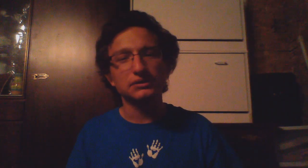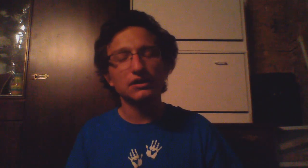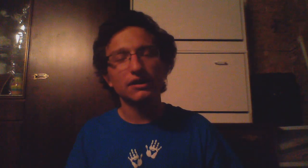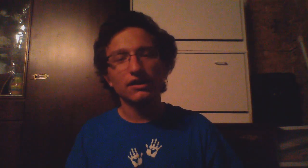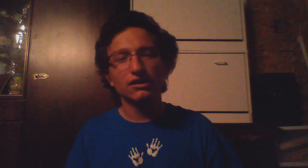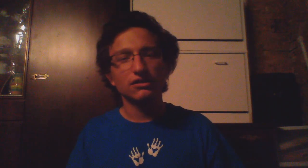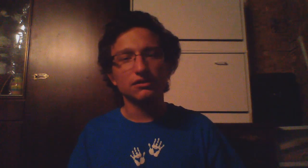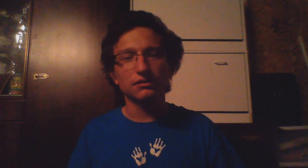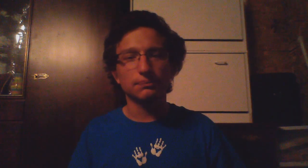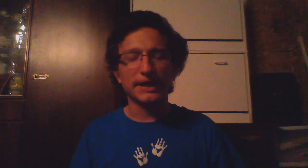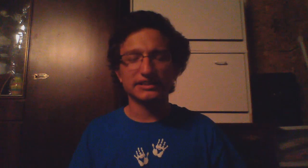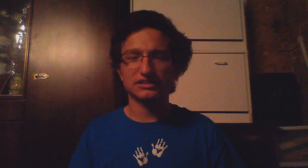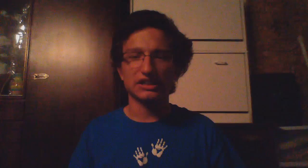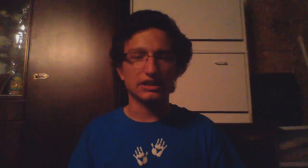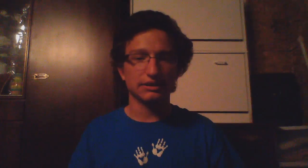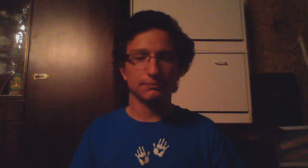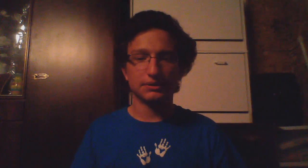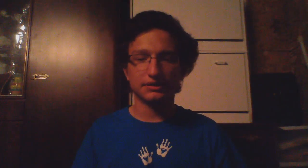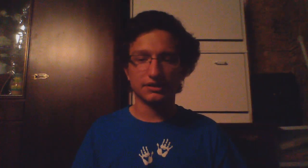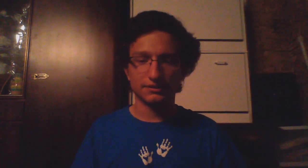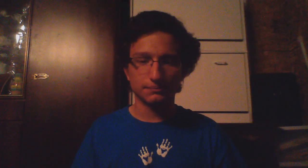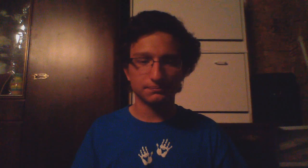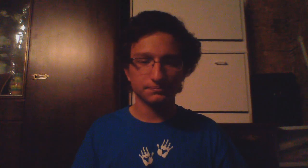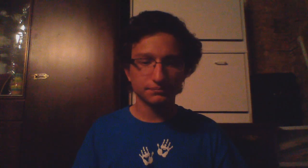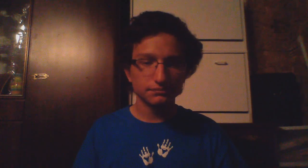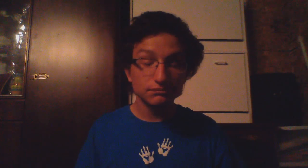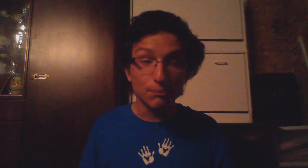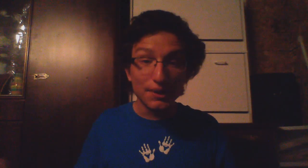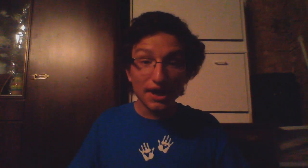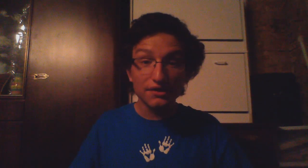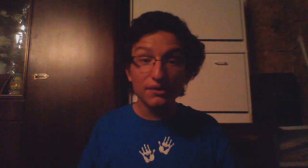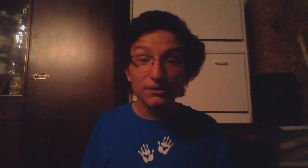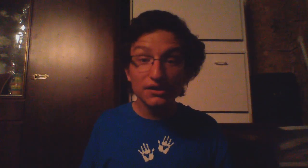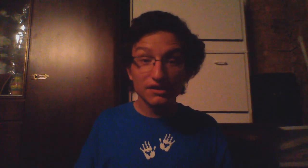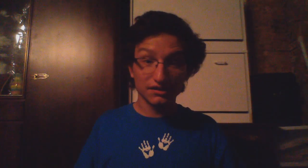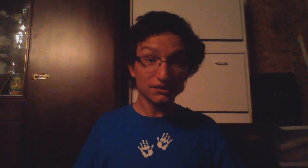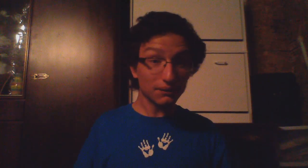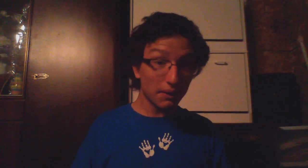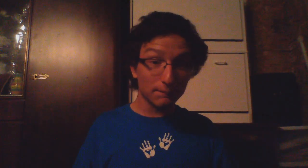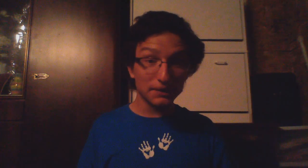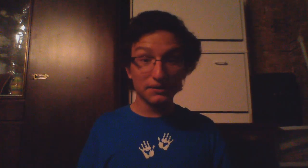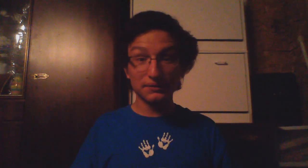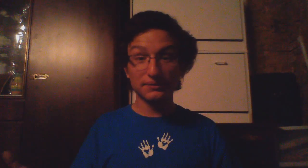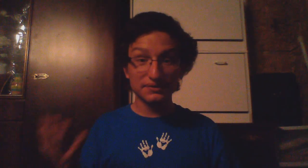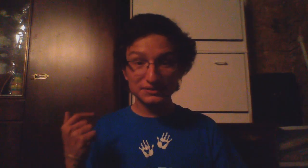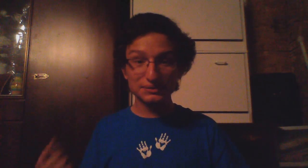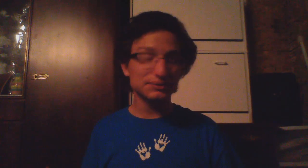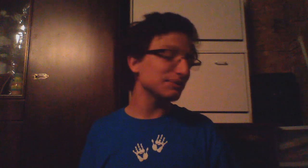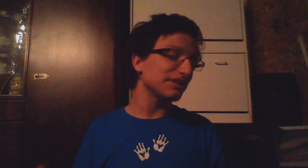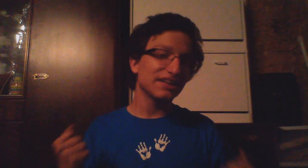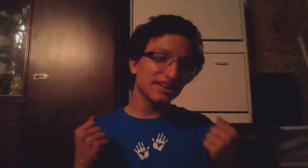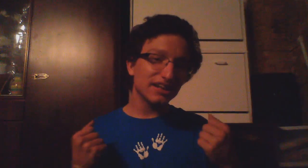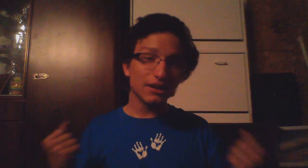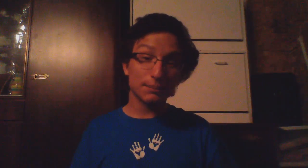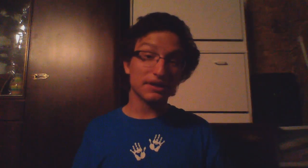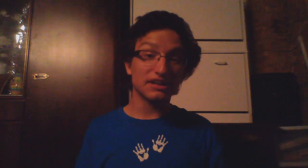to pass time um but yeah they'll up here soon they got up at like